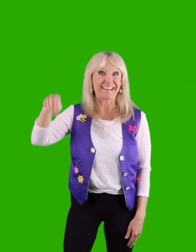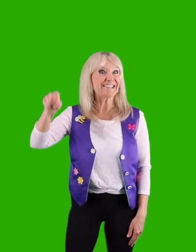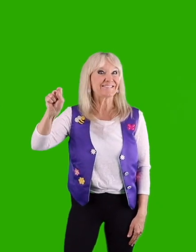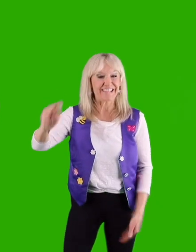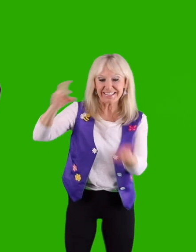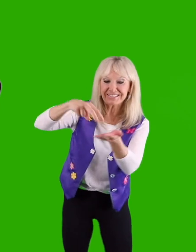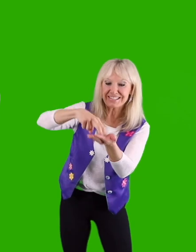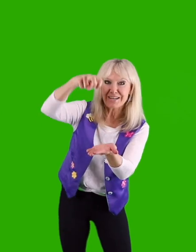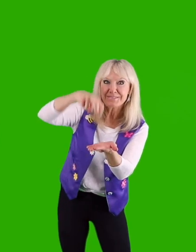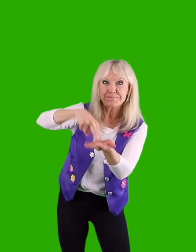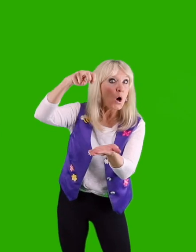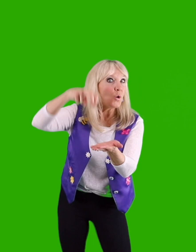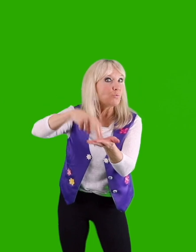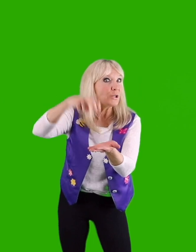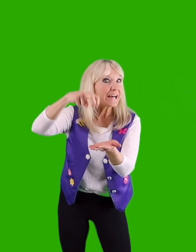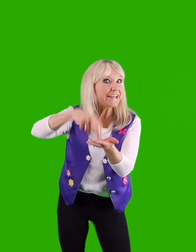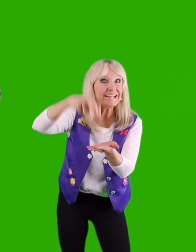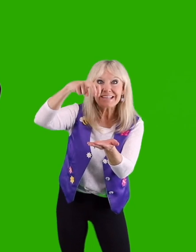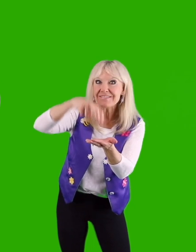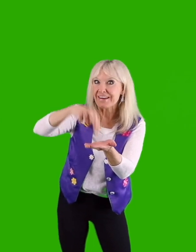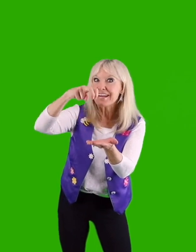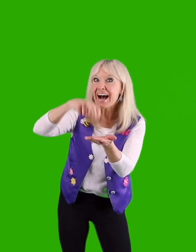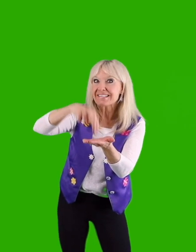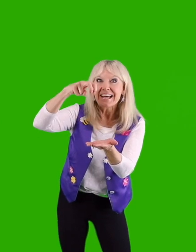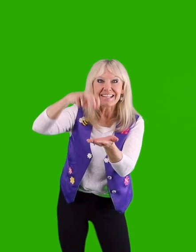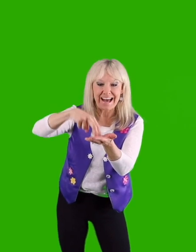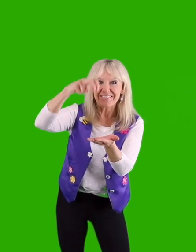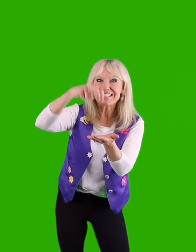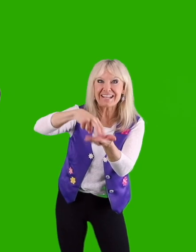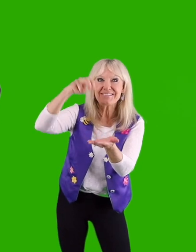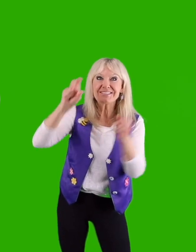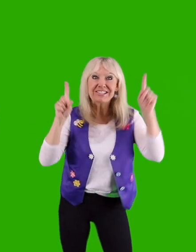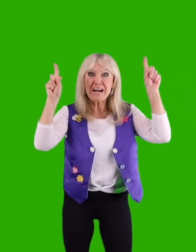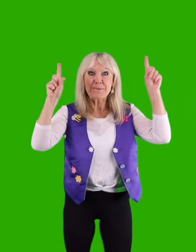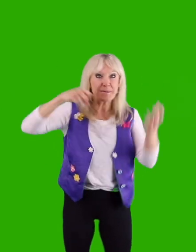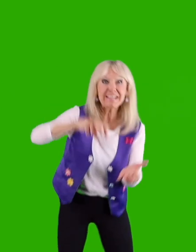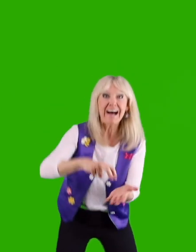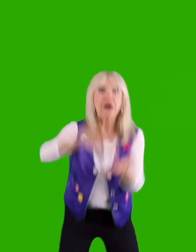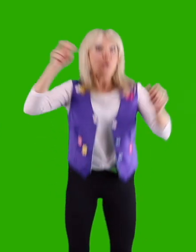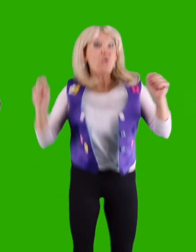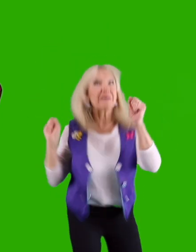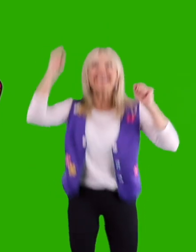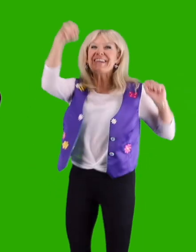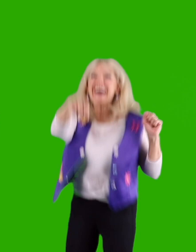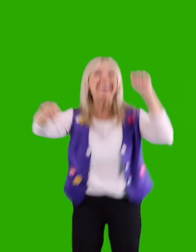Yes, we like to jump. Muy cayente, very hot. Now it's time to jump. Brink up! Here we go!